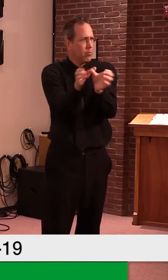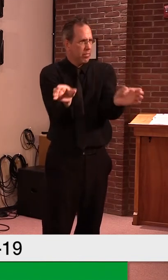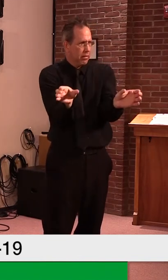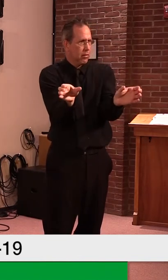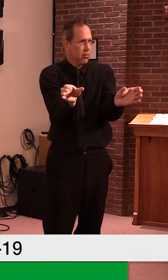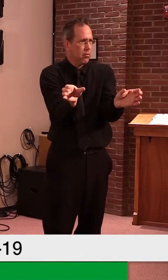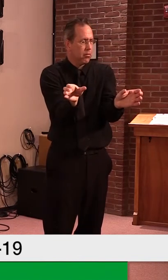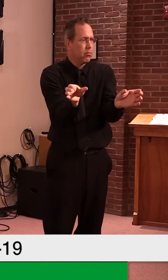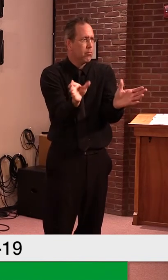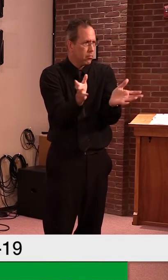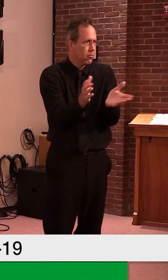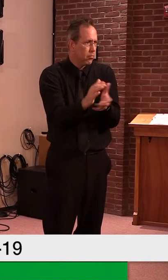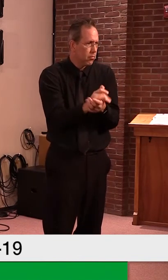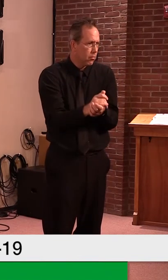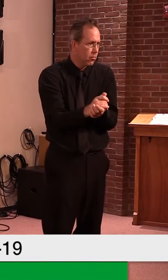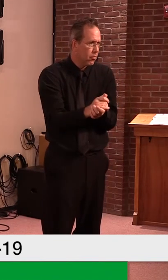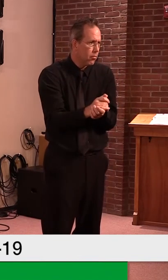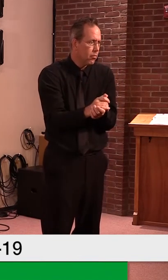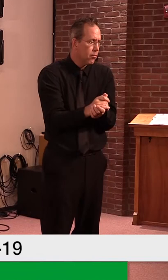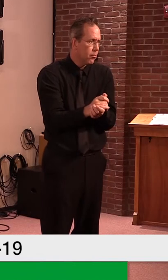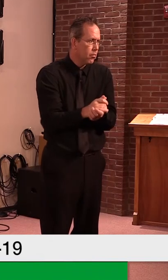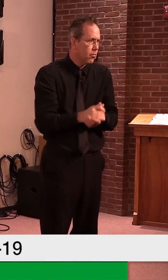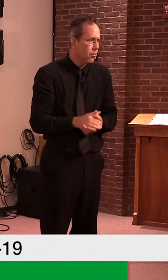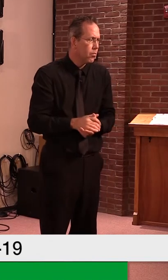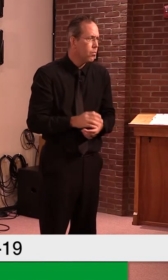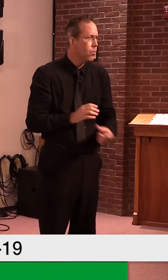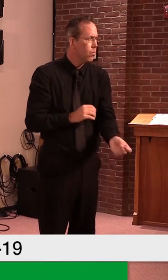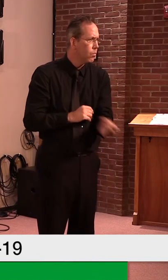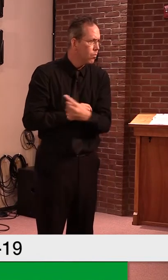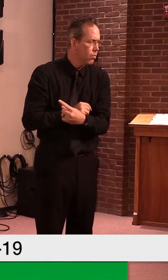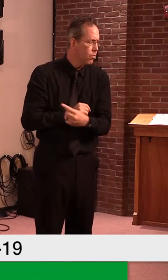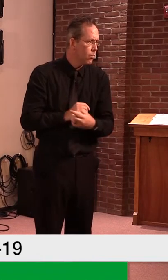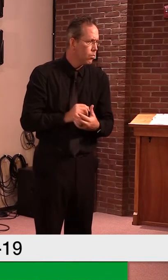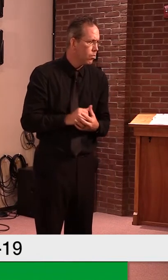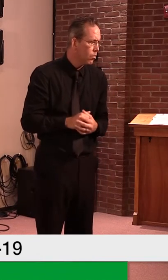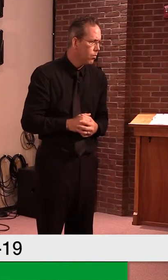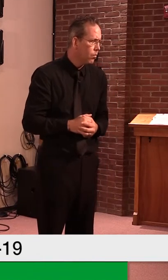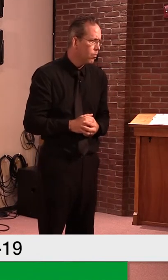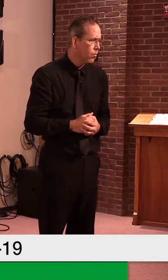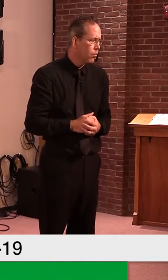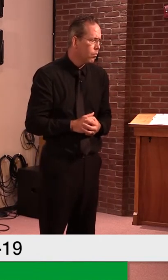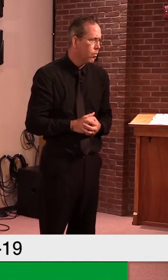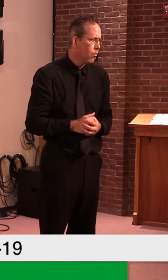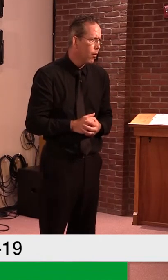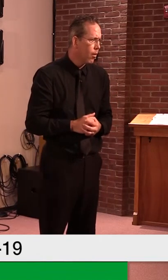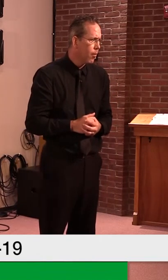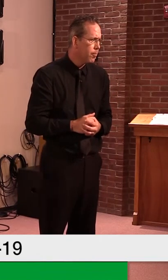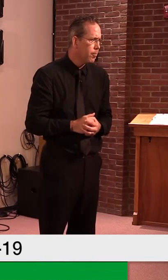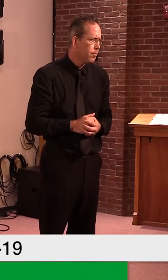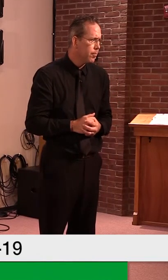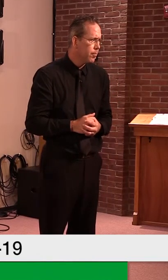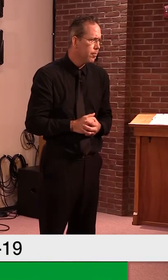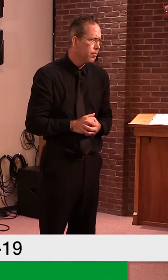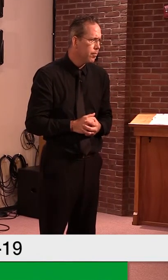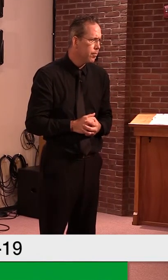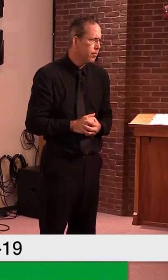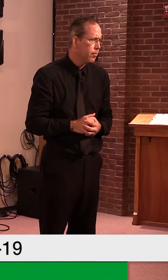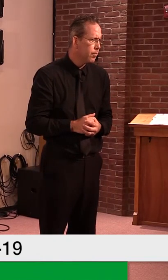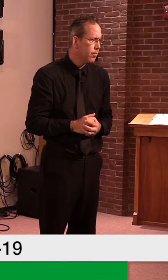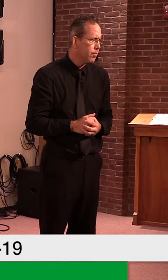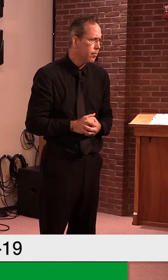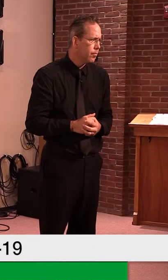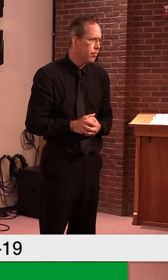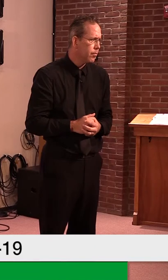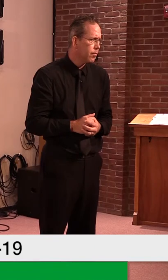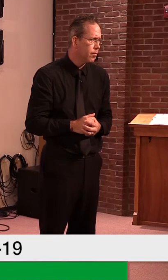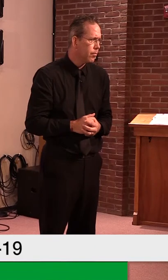And so when you said that you were requesting that, um, the, um, the operator of that facility to facility